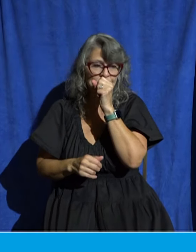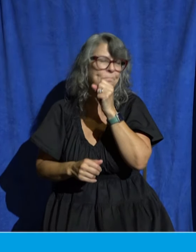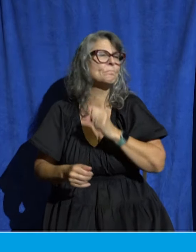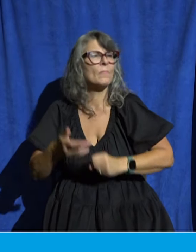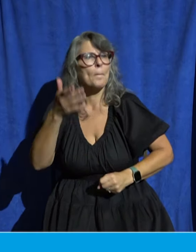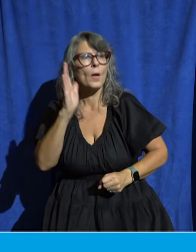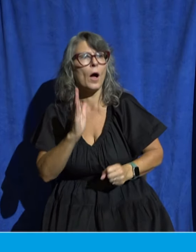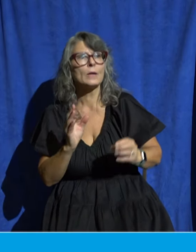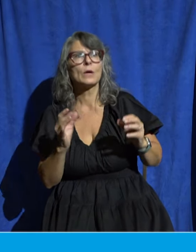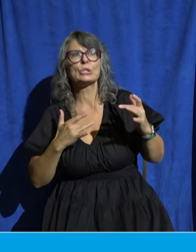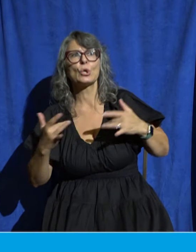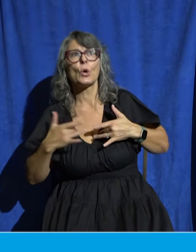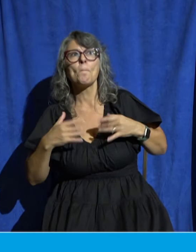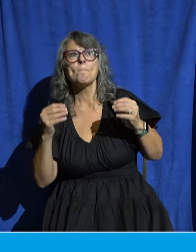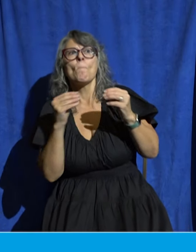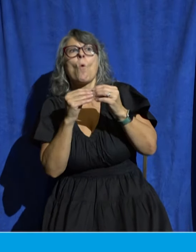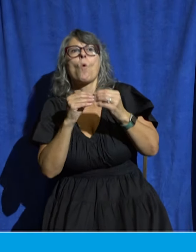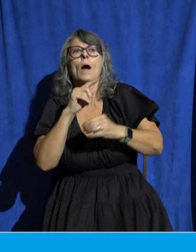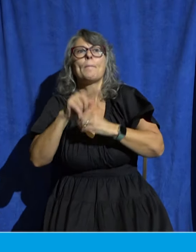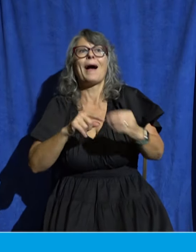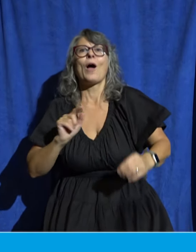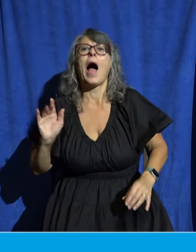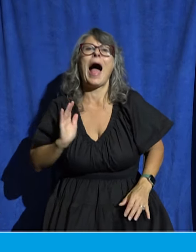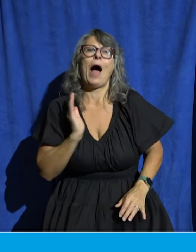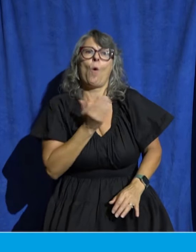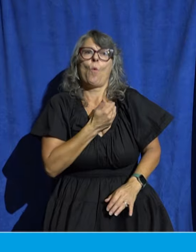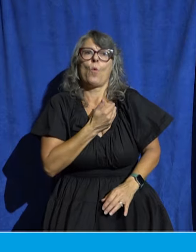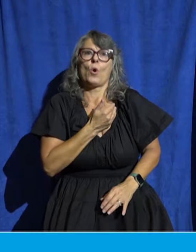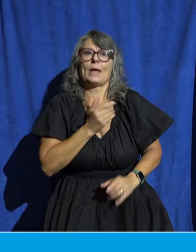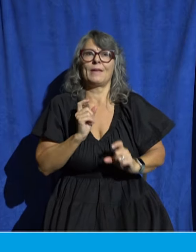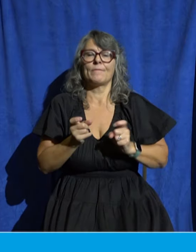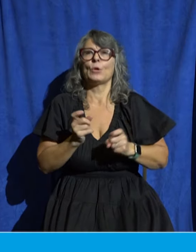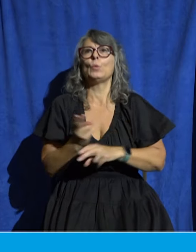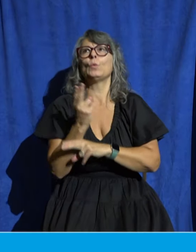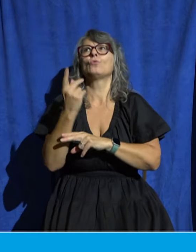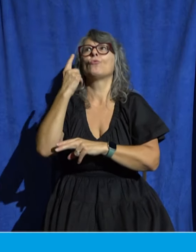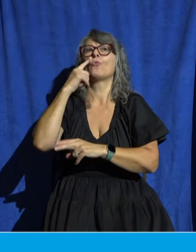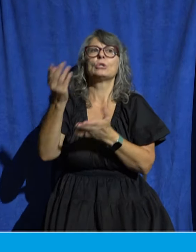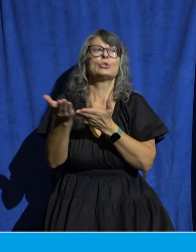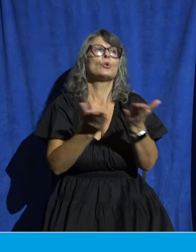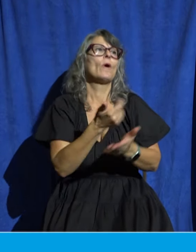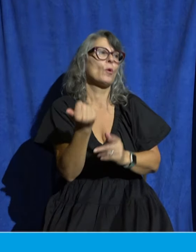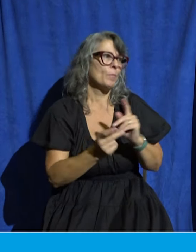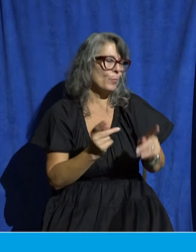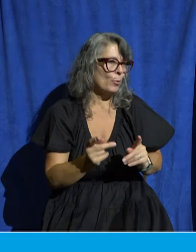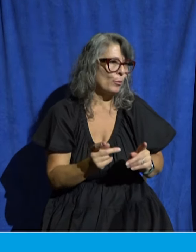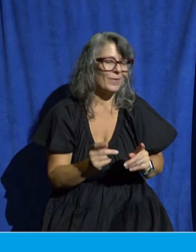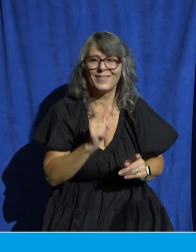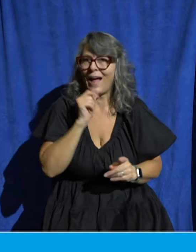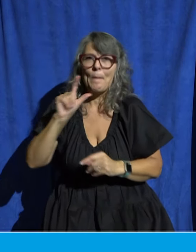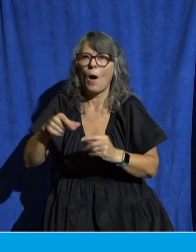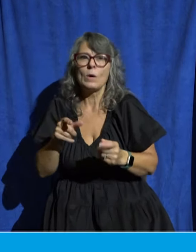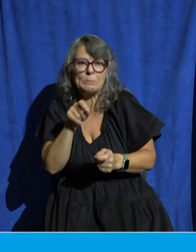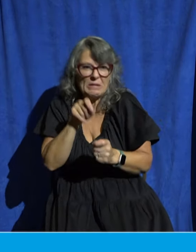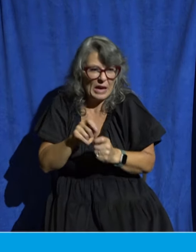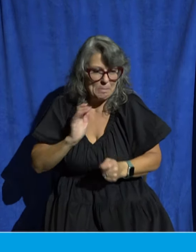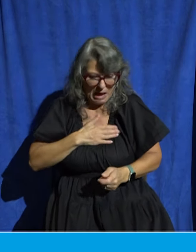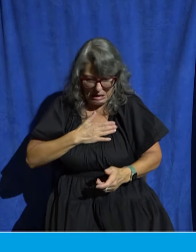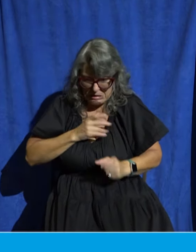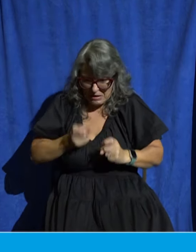is that we are faithfully using our gifts to serve others. We're faithfully using them. And that's why verses 6 through 8 are worded